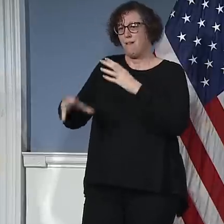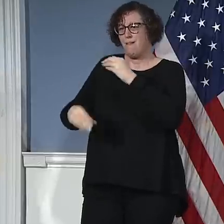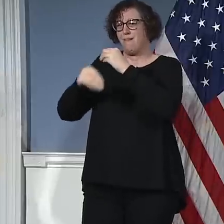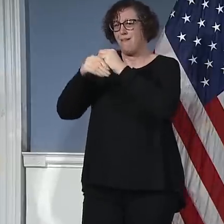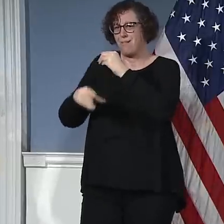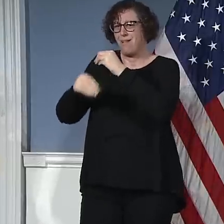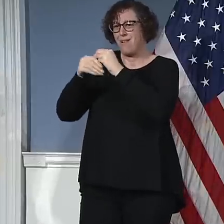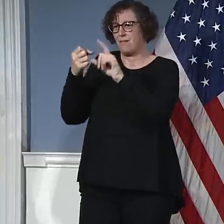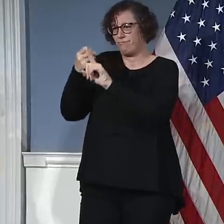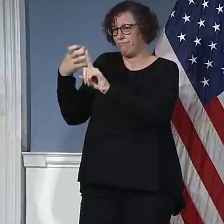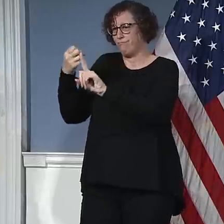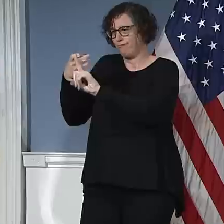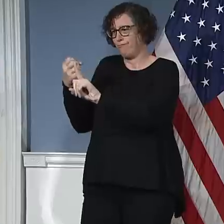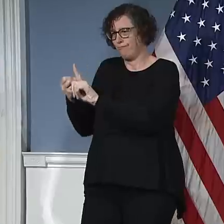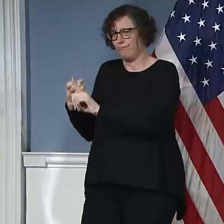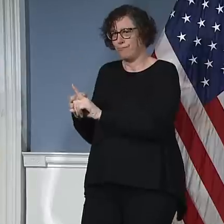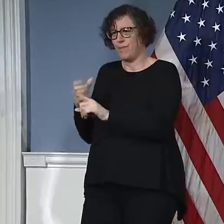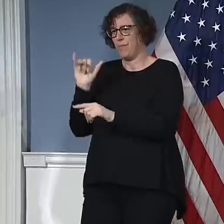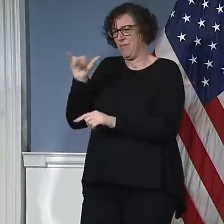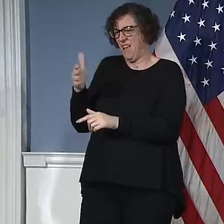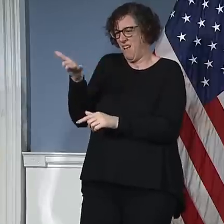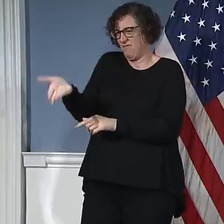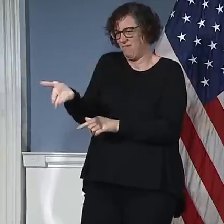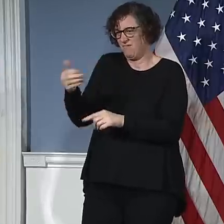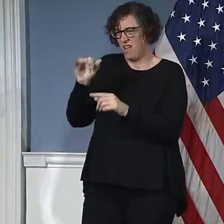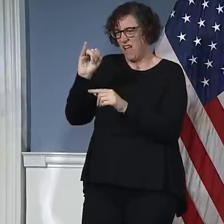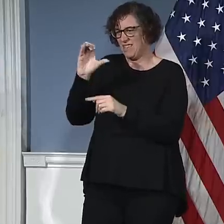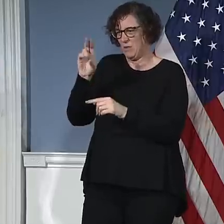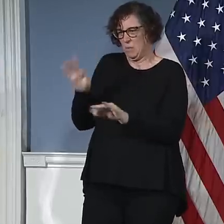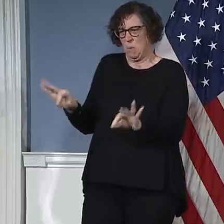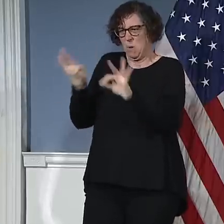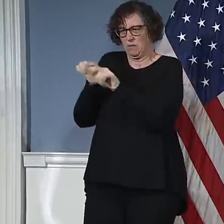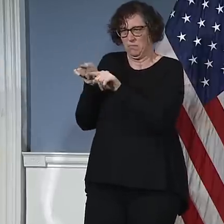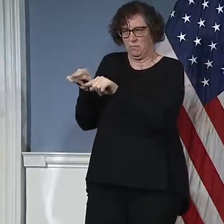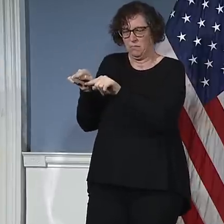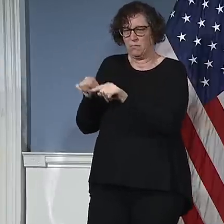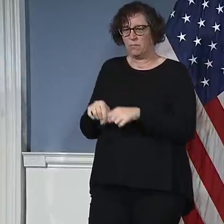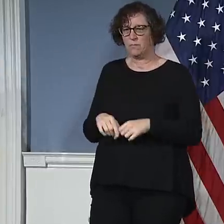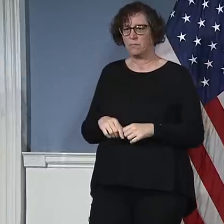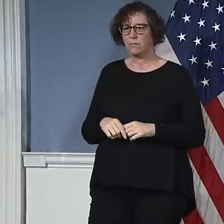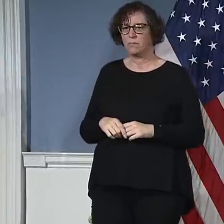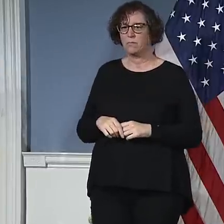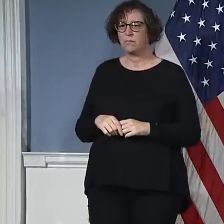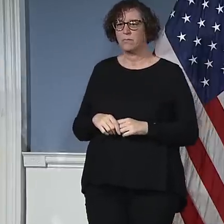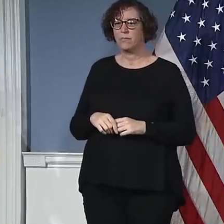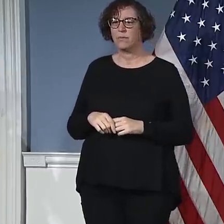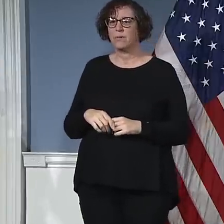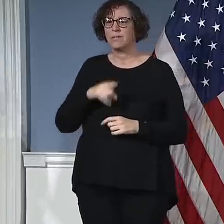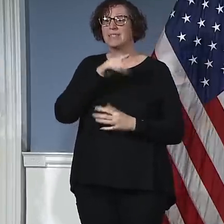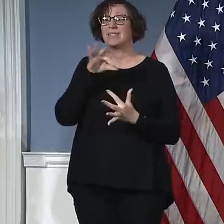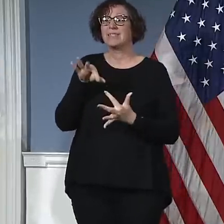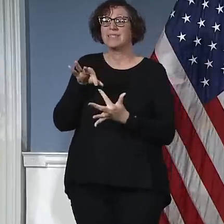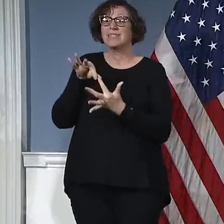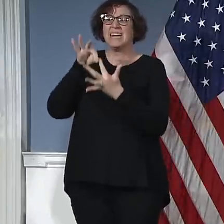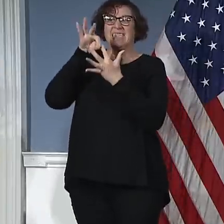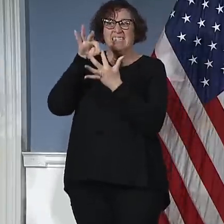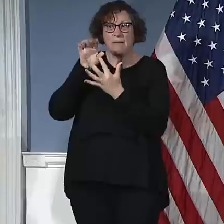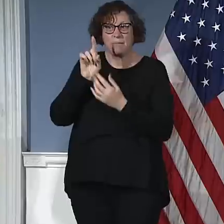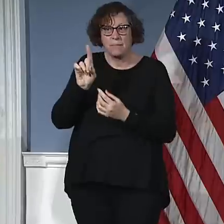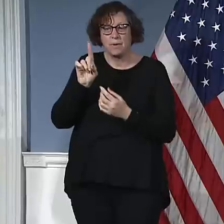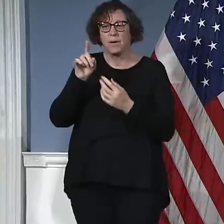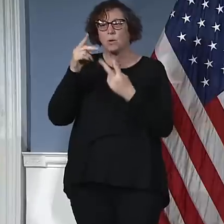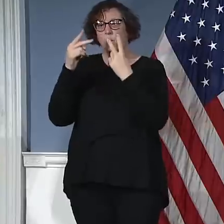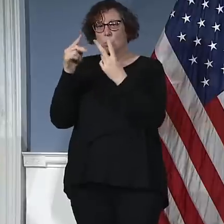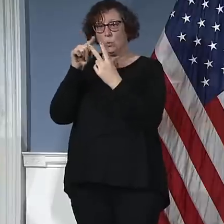healthcare facilities. You'll have exceptional situations like the Javits Center and the USNS Comfort which are very, very